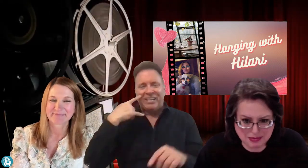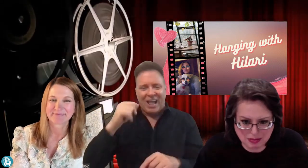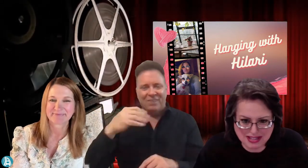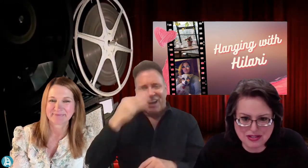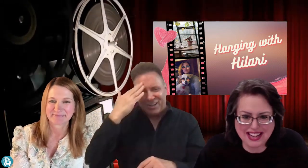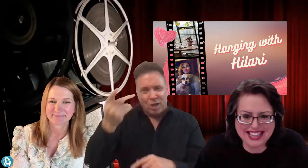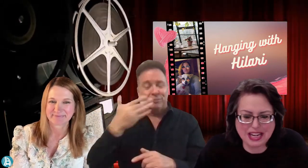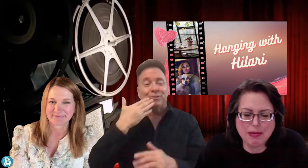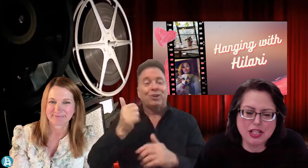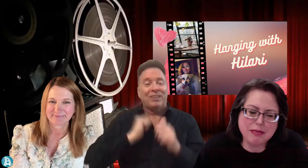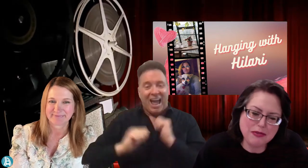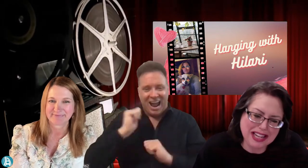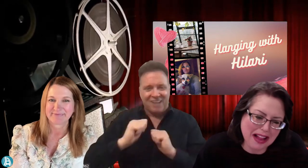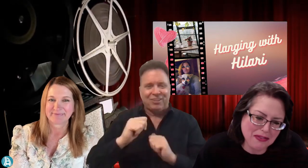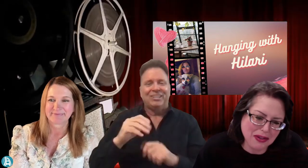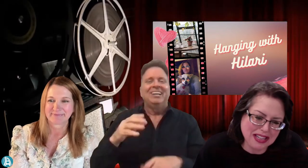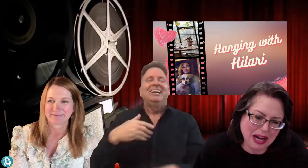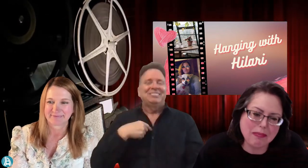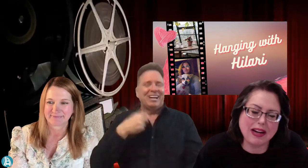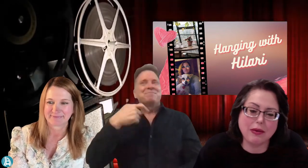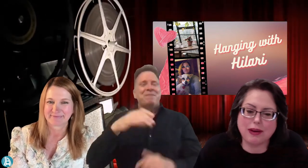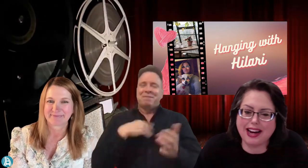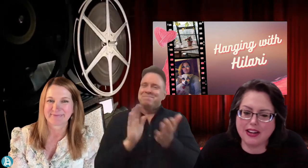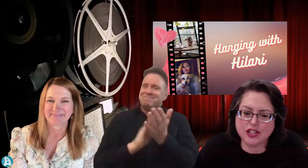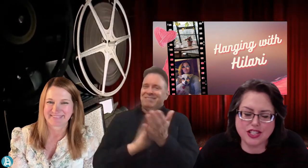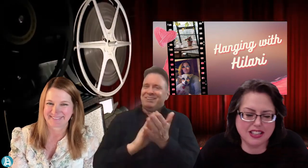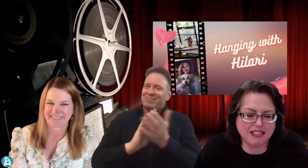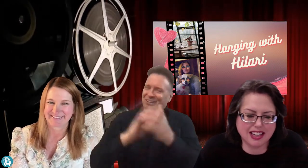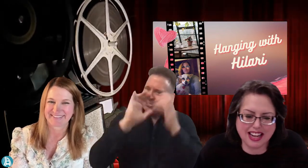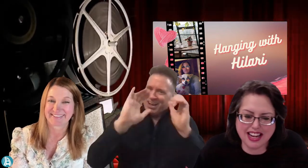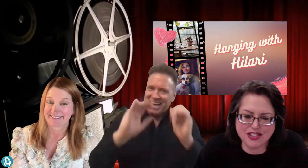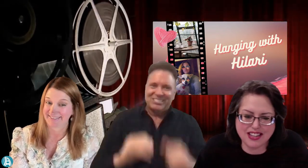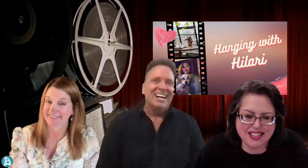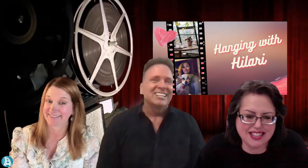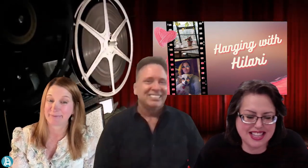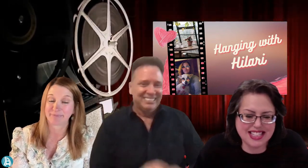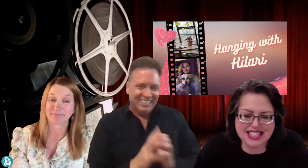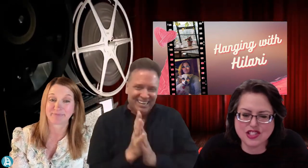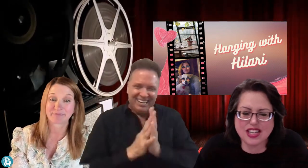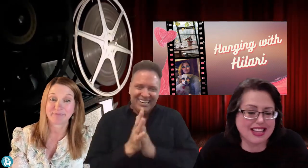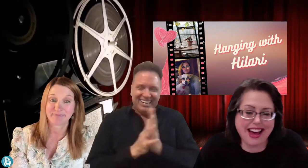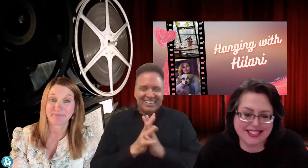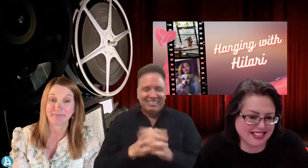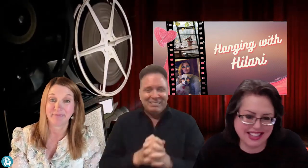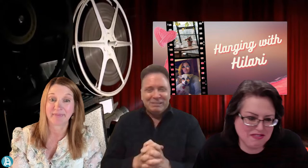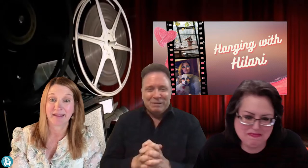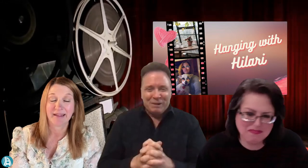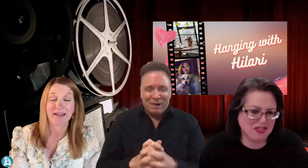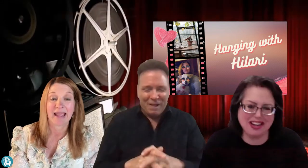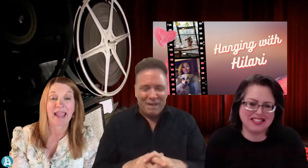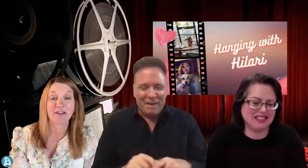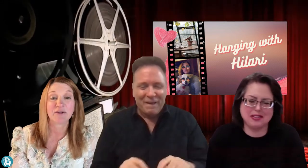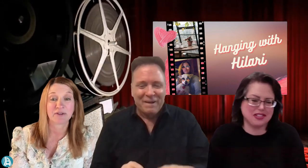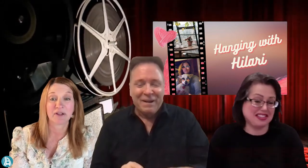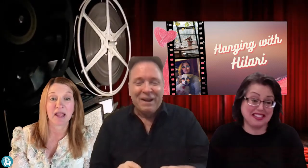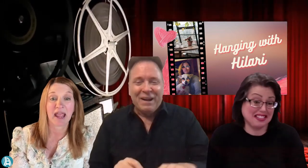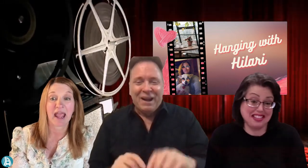Pittsburgh, Pennsylvania, but she moved to California. But wow, she a great actress. This is just excellent. Just, it's just excellent.